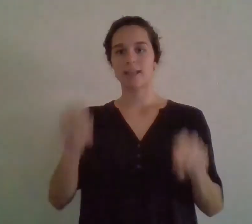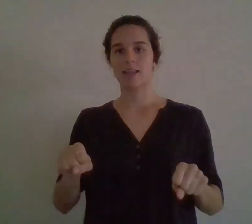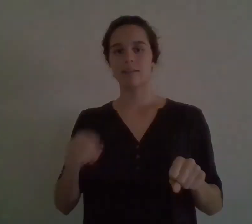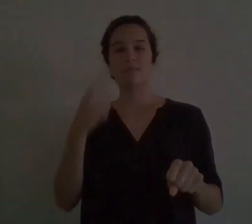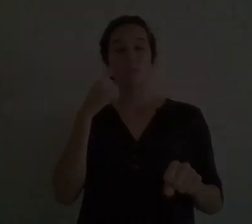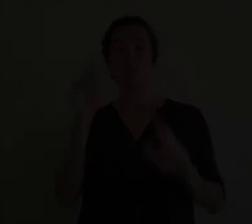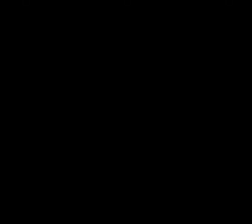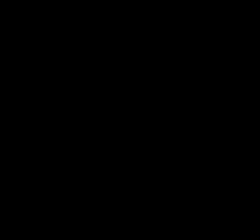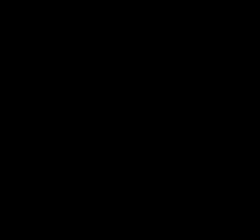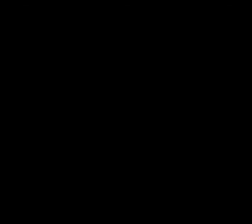You can transfer